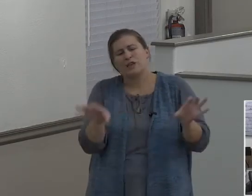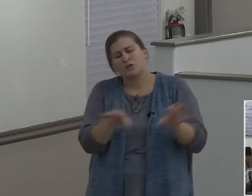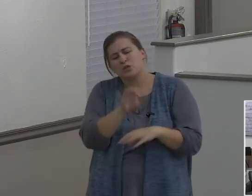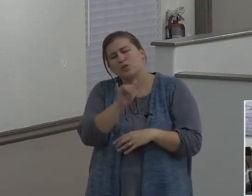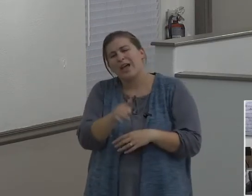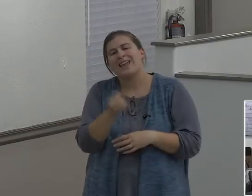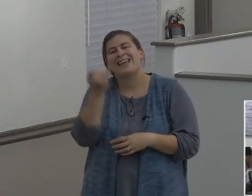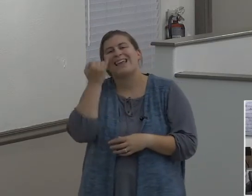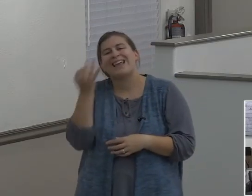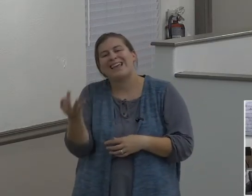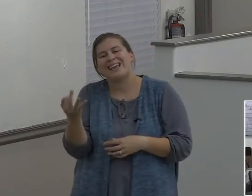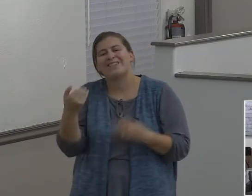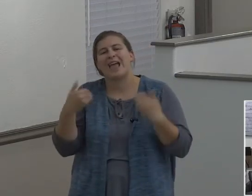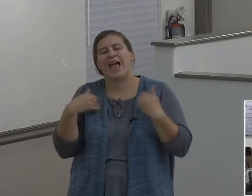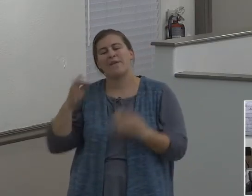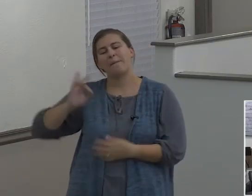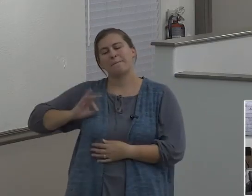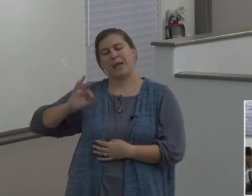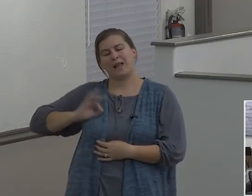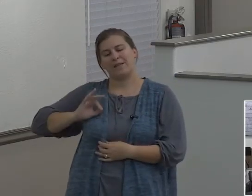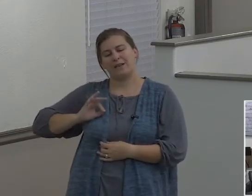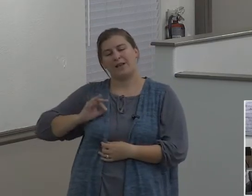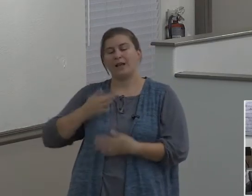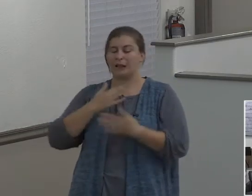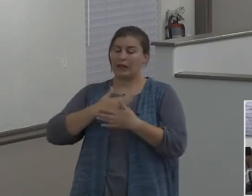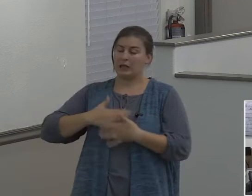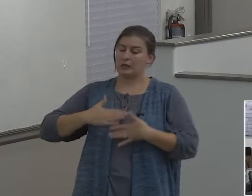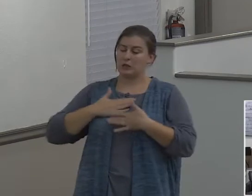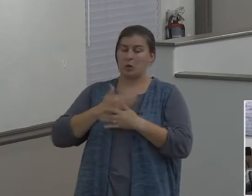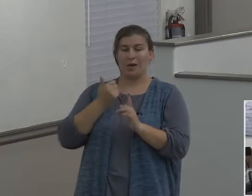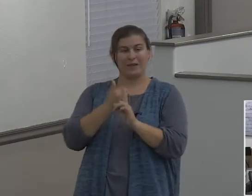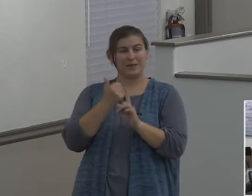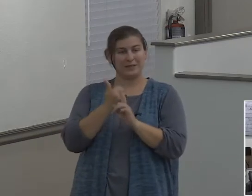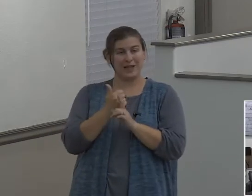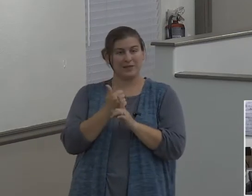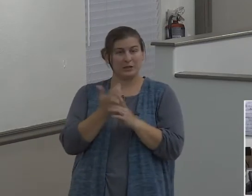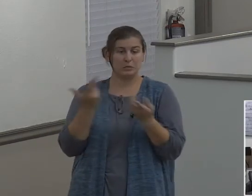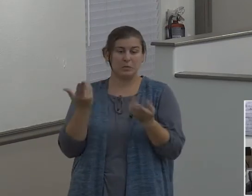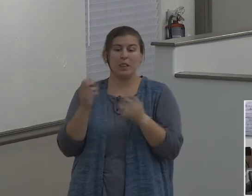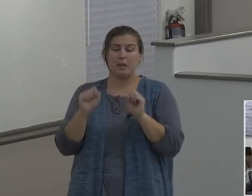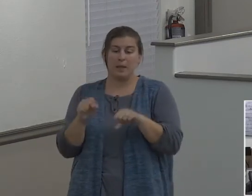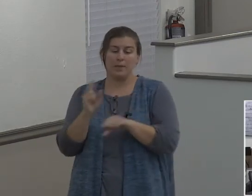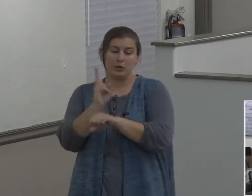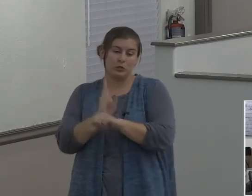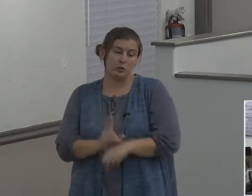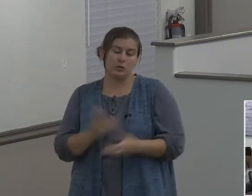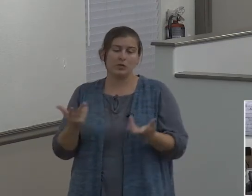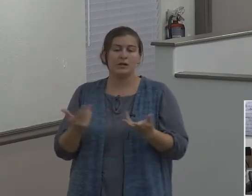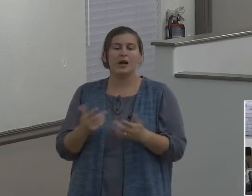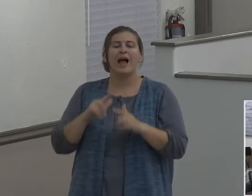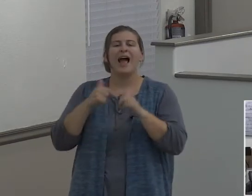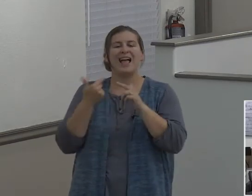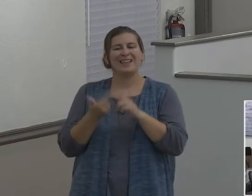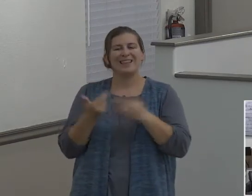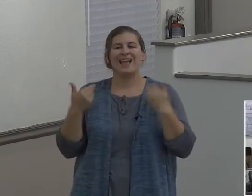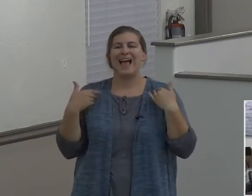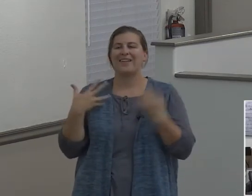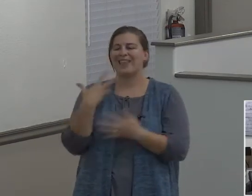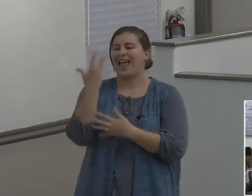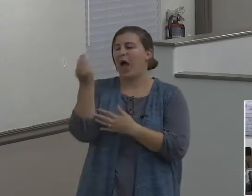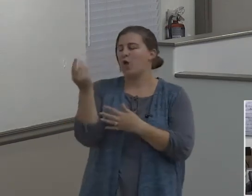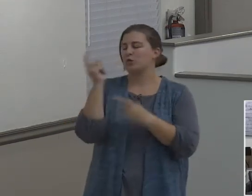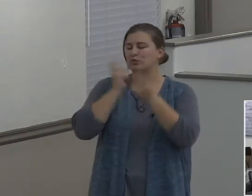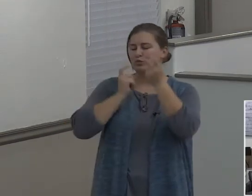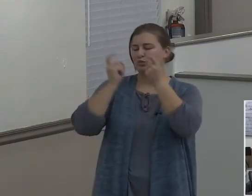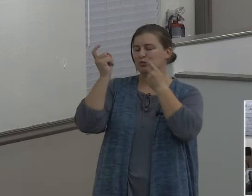to themselves that they find enjoyable or useful. And they maintain the outward facade of a born-again